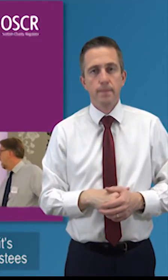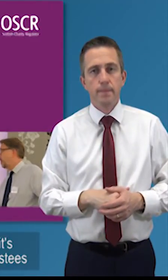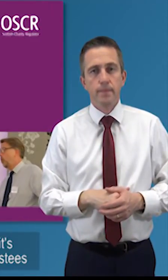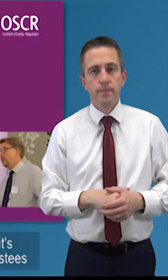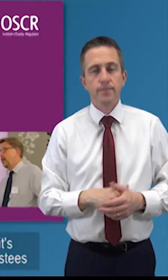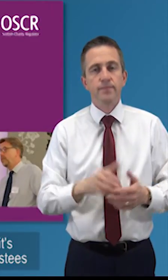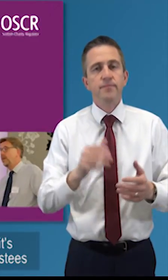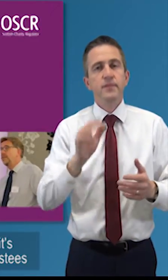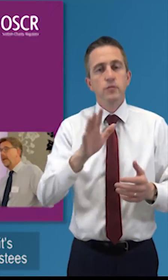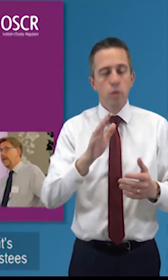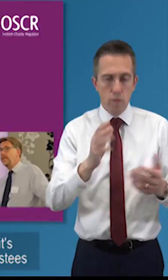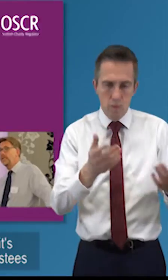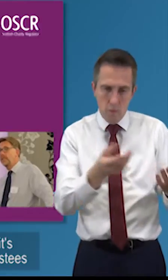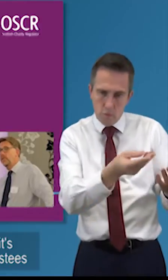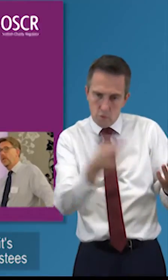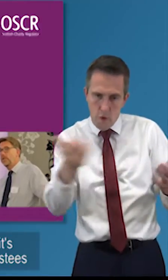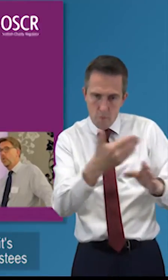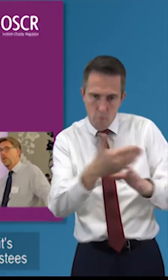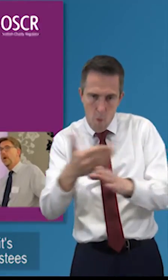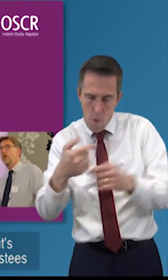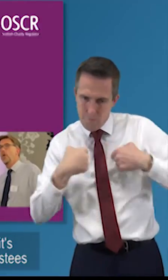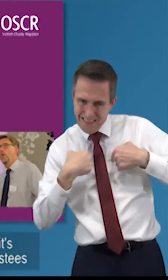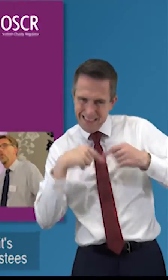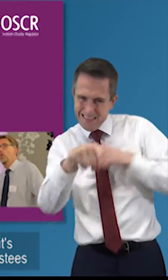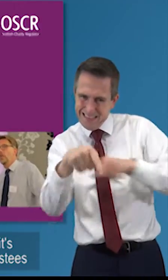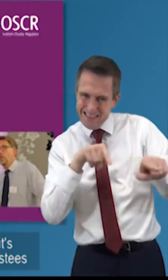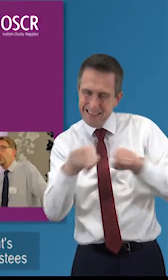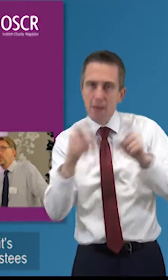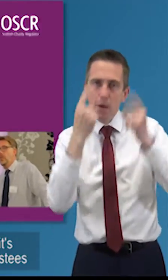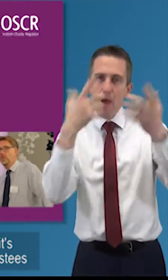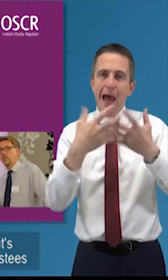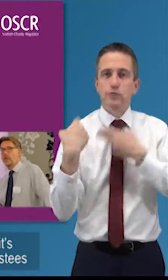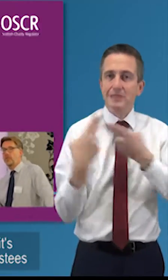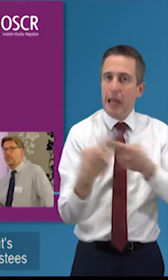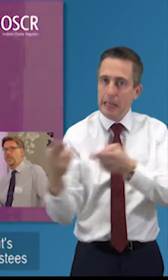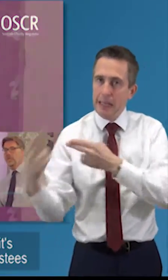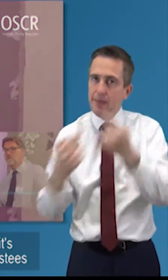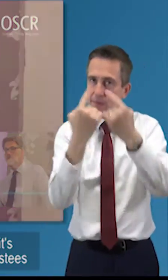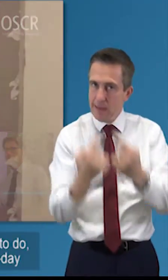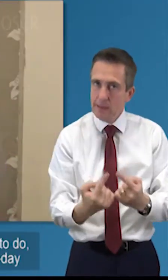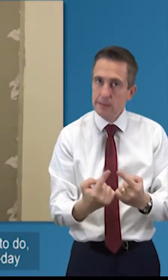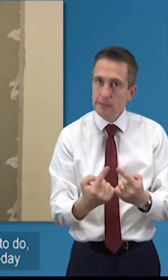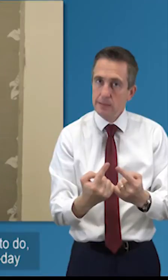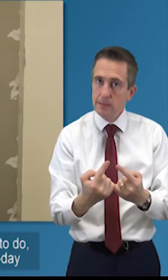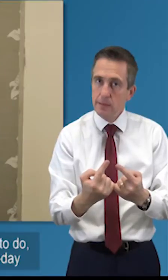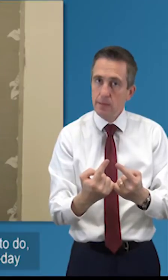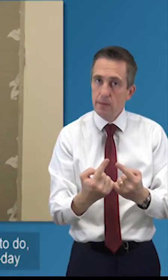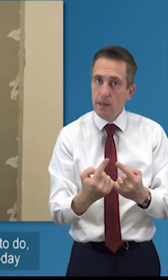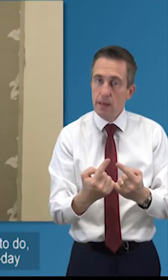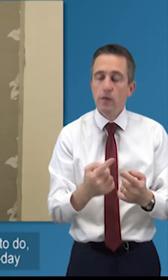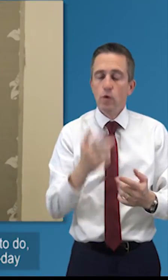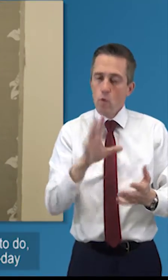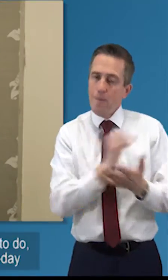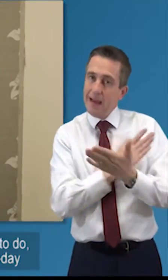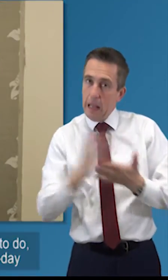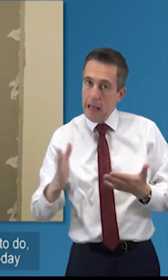and again that point about delegating tasks when it's appropriate what do you need to do as charity trustees and what's it